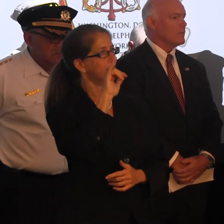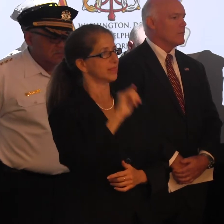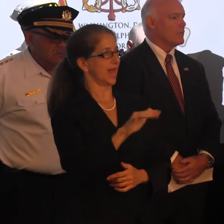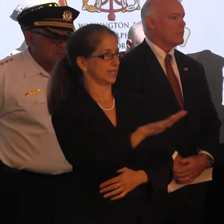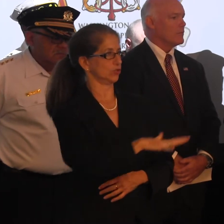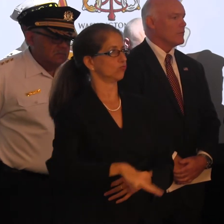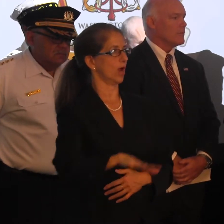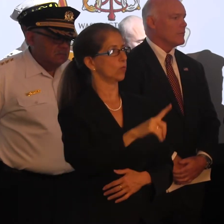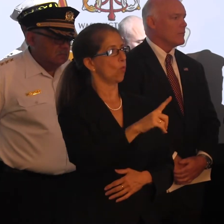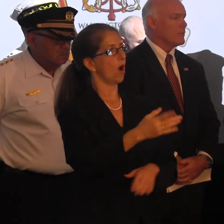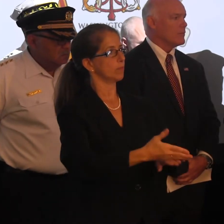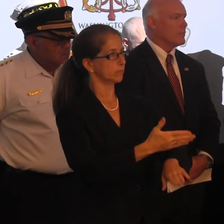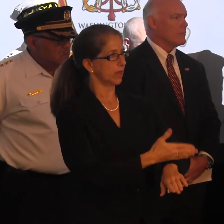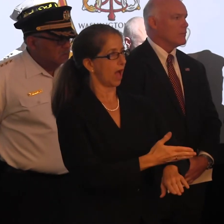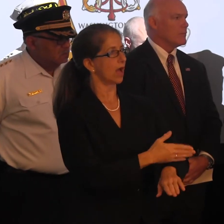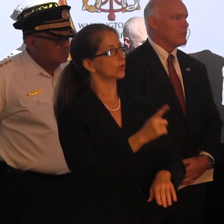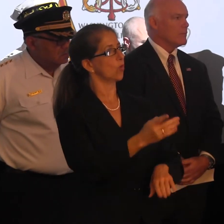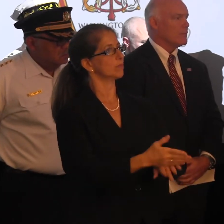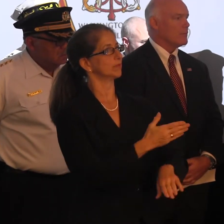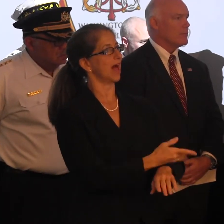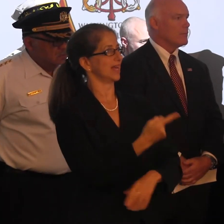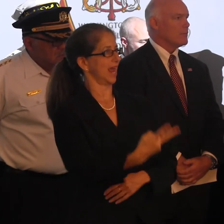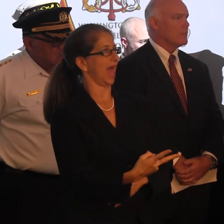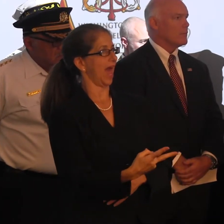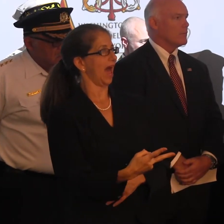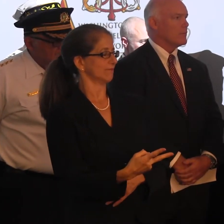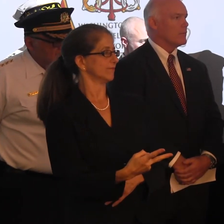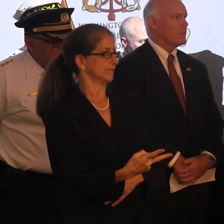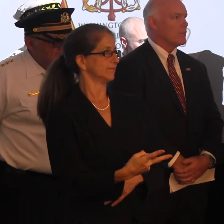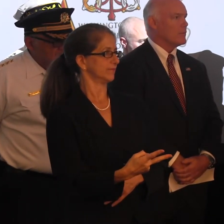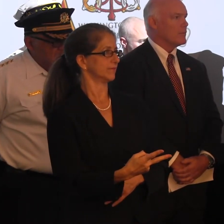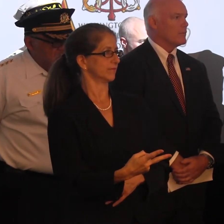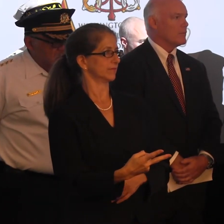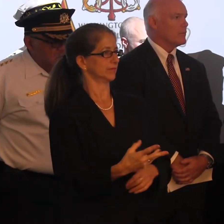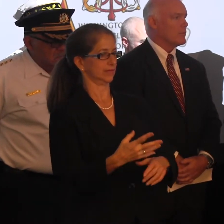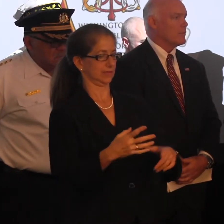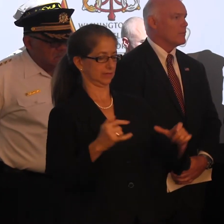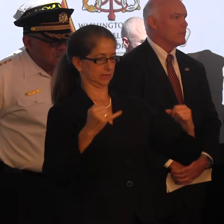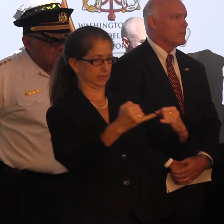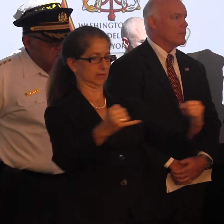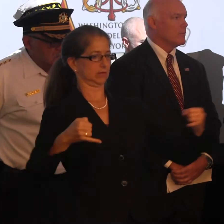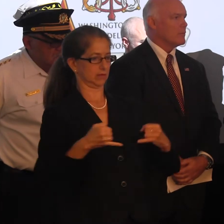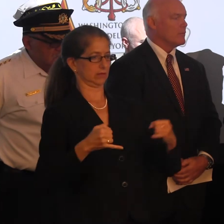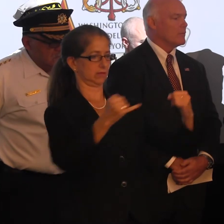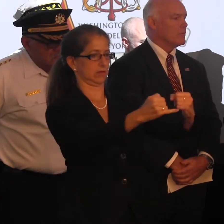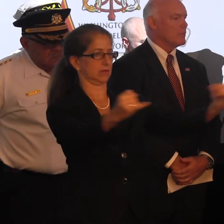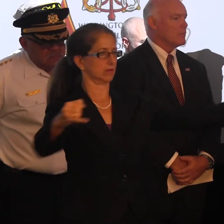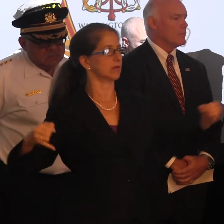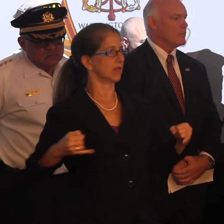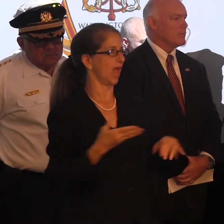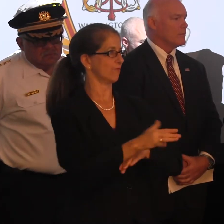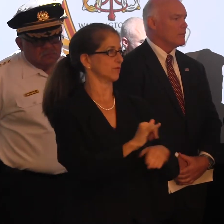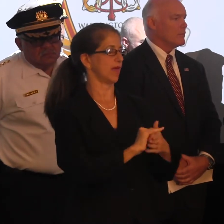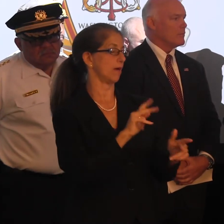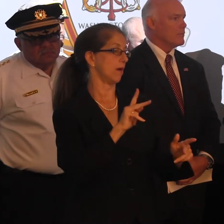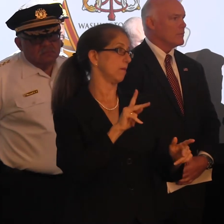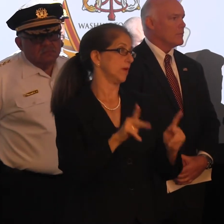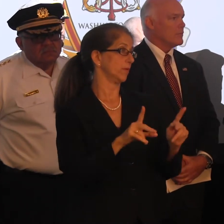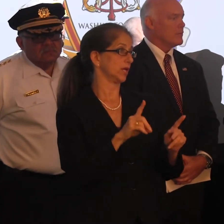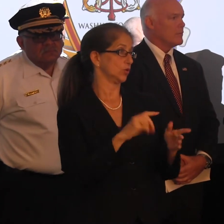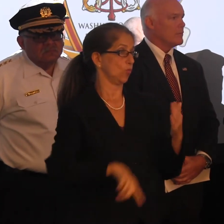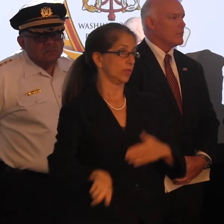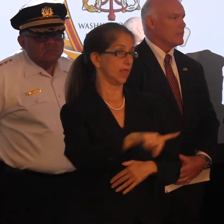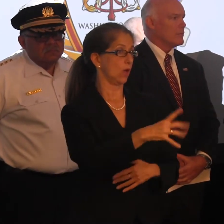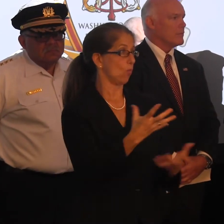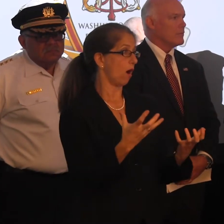approximately a block to a block and a half off of the secure perimeter. After that, people can pretty much do whatever they